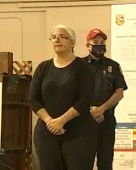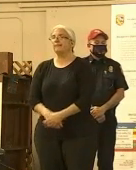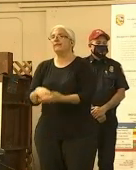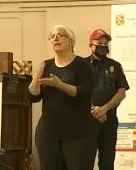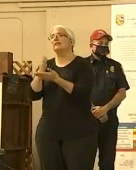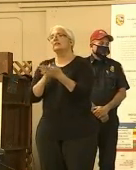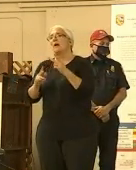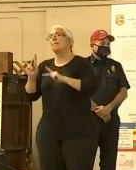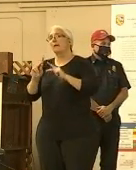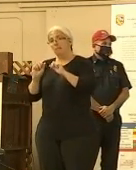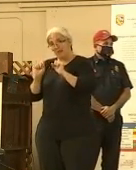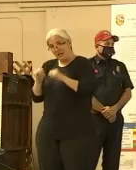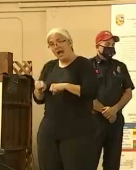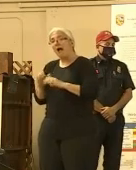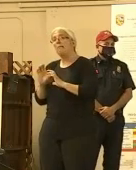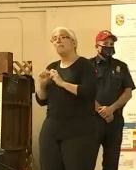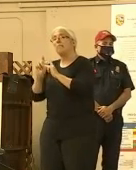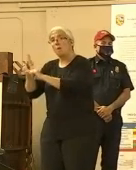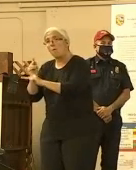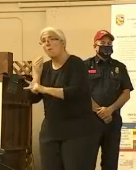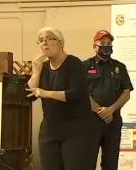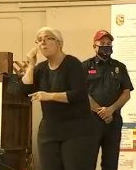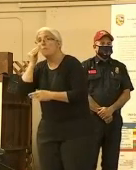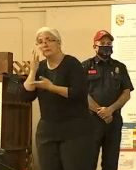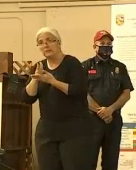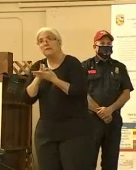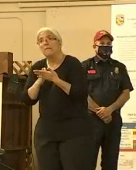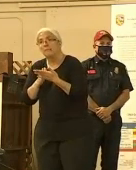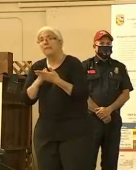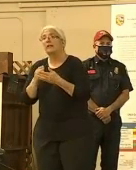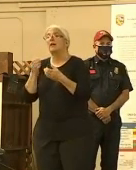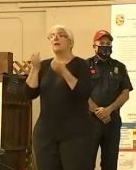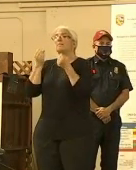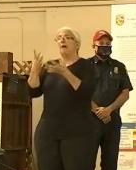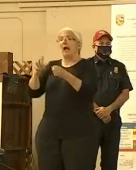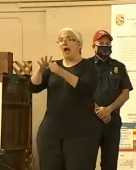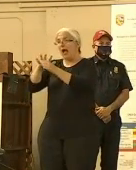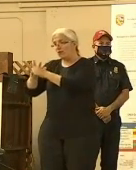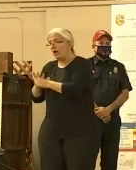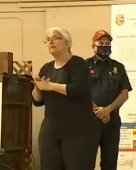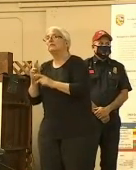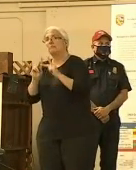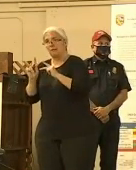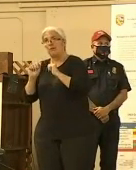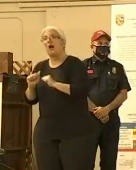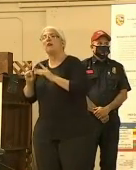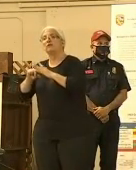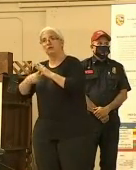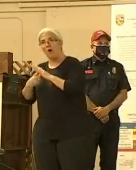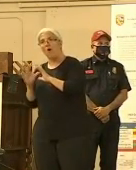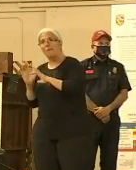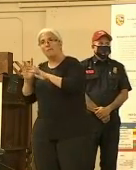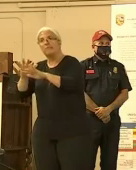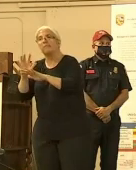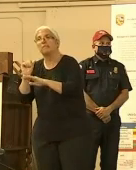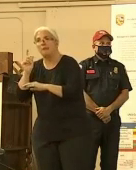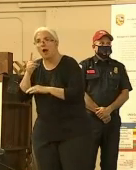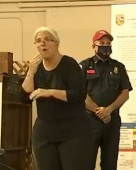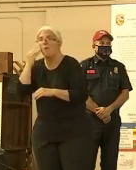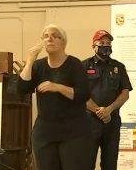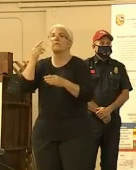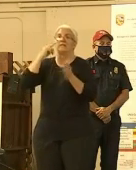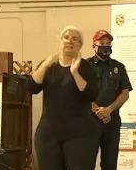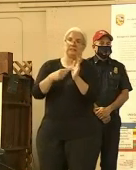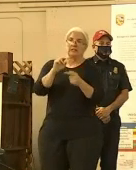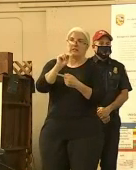about. We have numerous areas today that will be repopulated through Napa, Solano, and Sonoma counties,